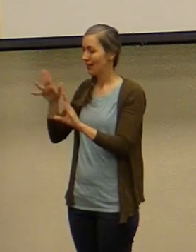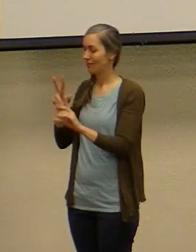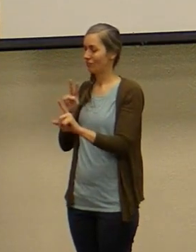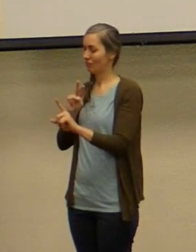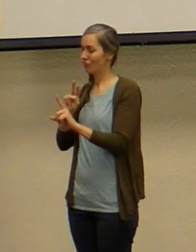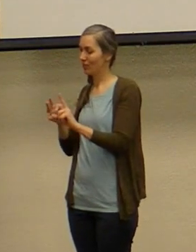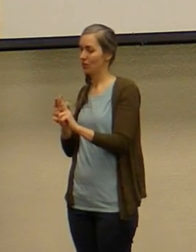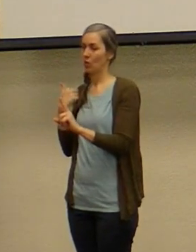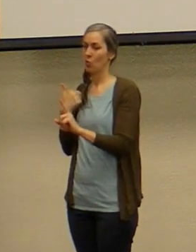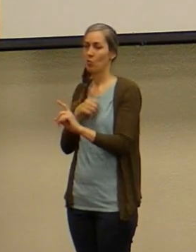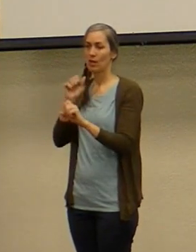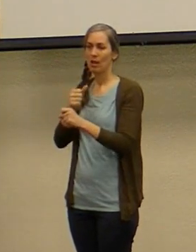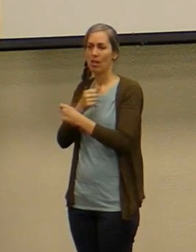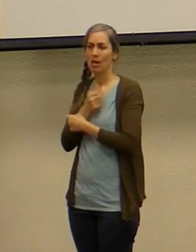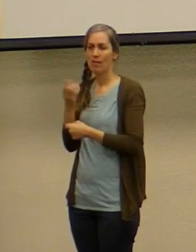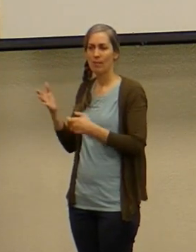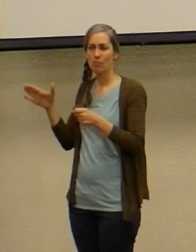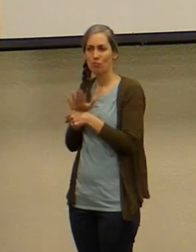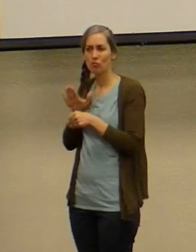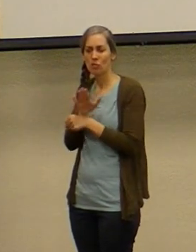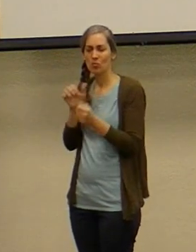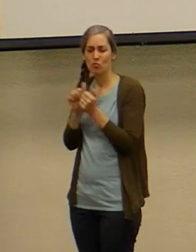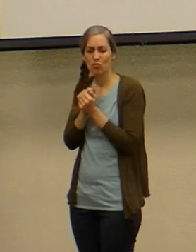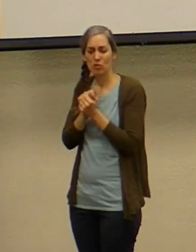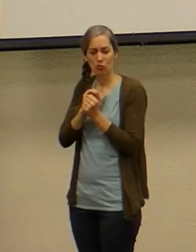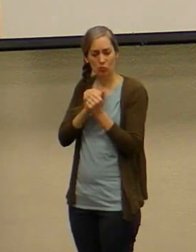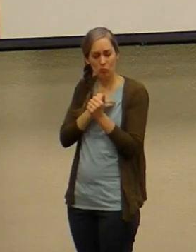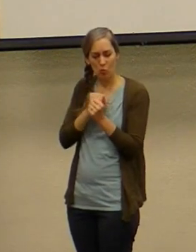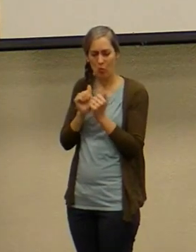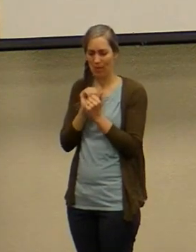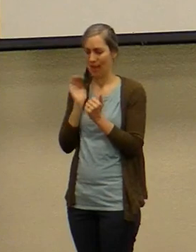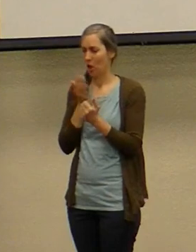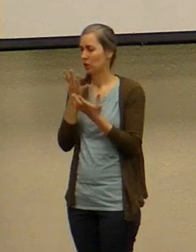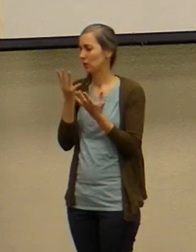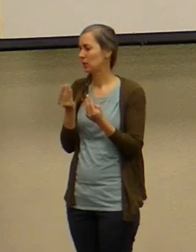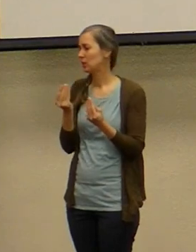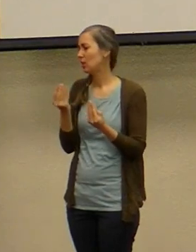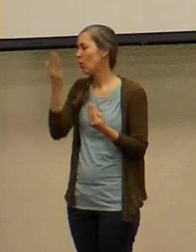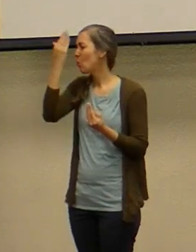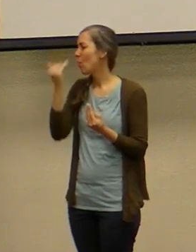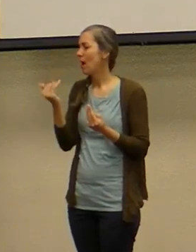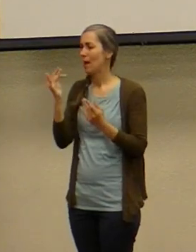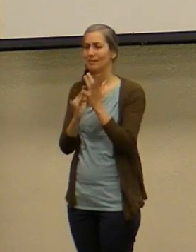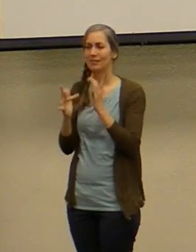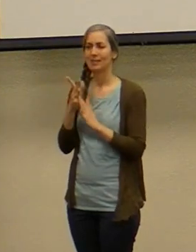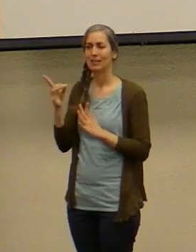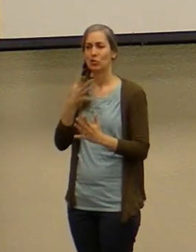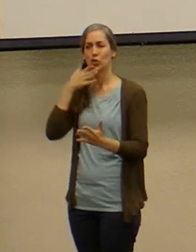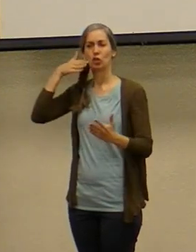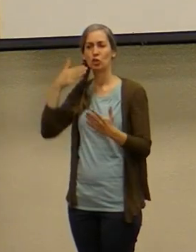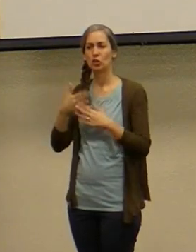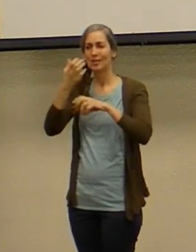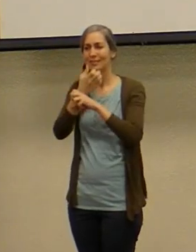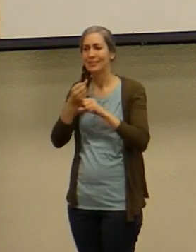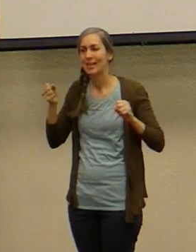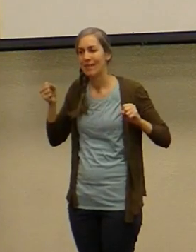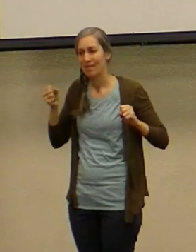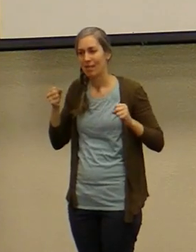we're we're able to love him fully with our soul with our tenderness because Jesus is a good and safe lover